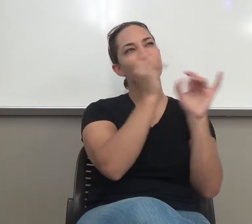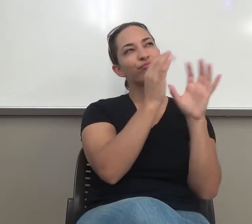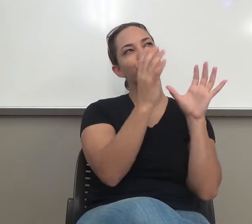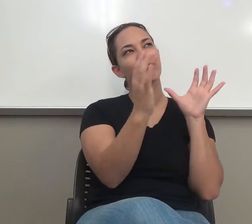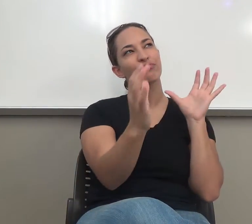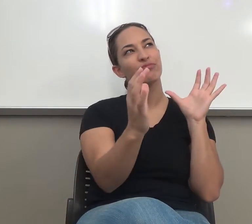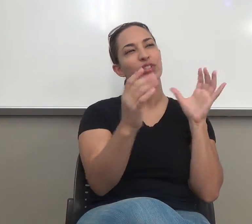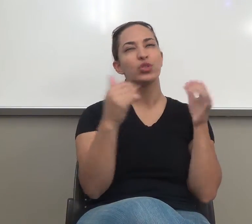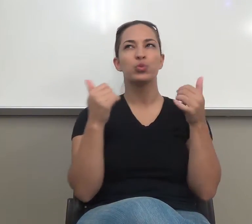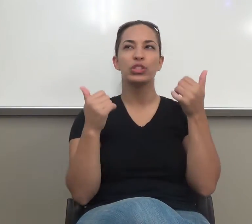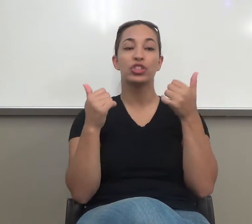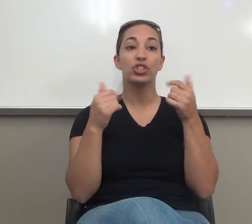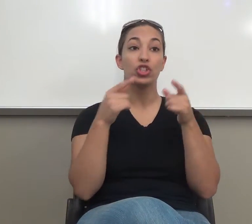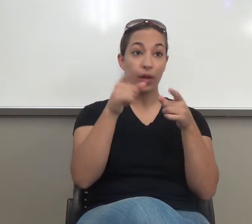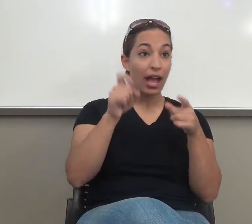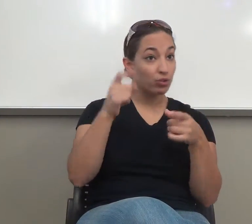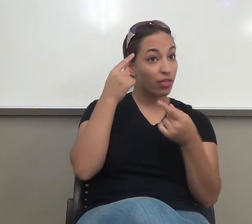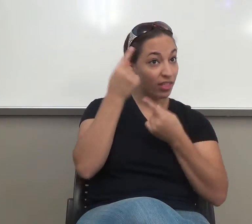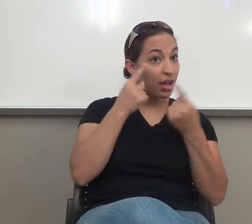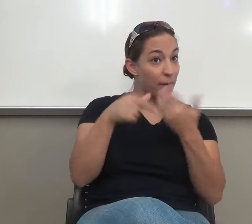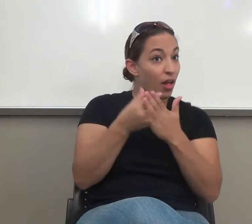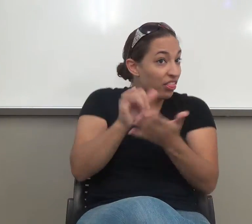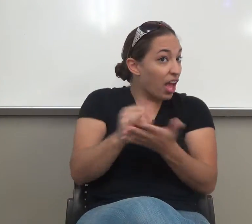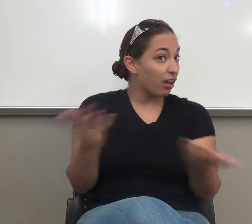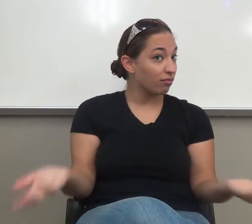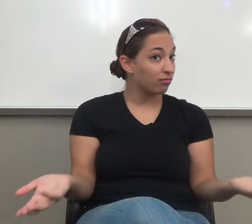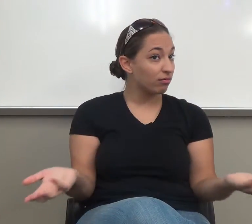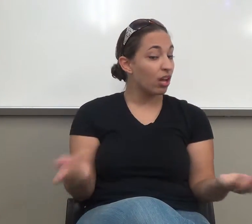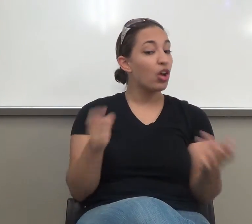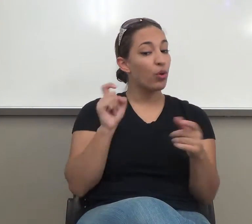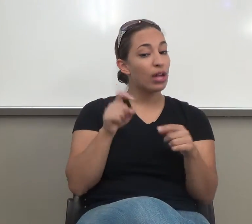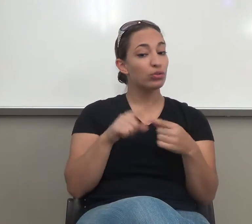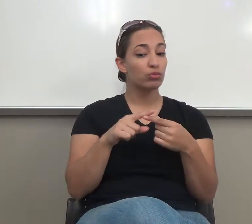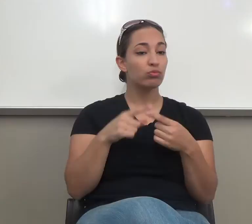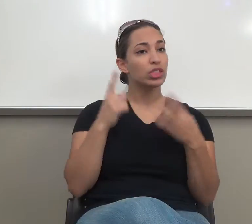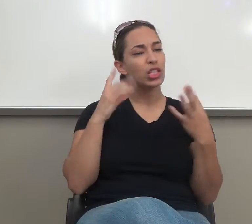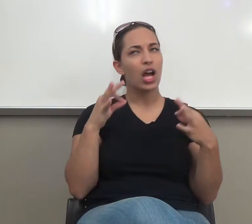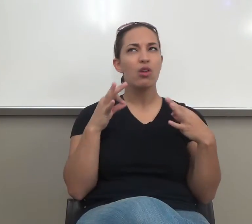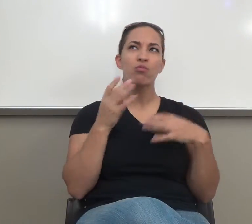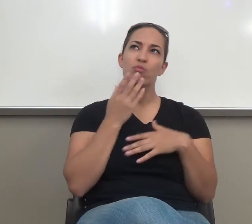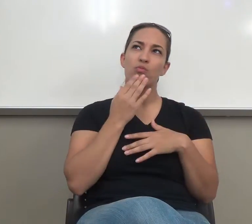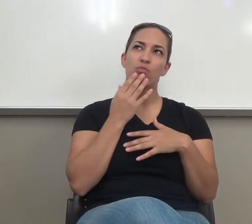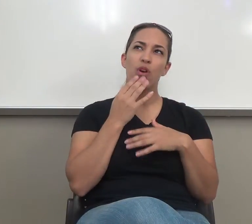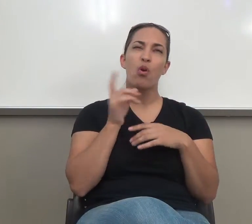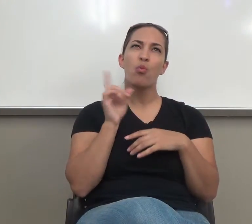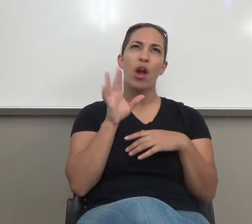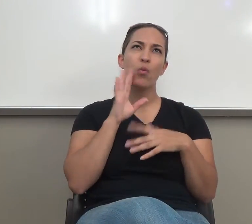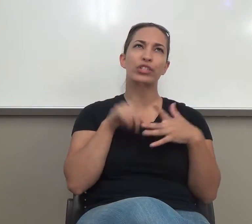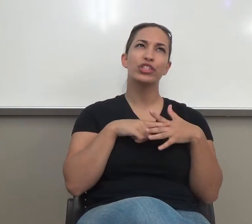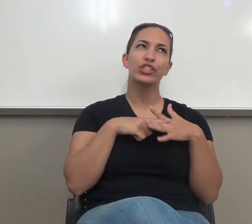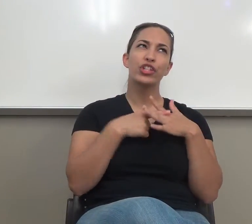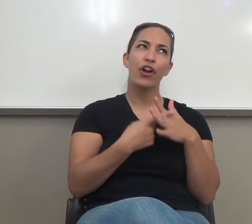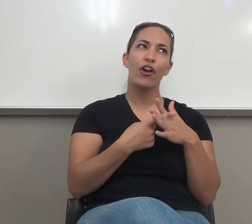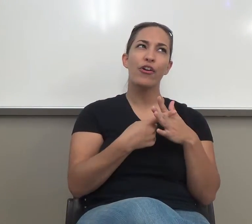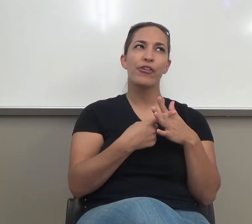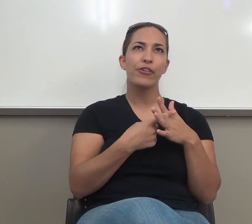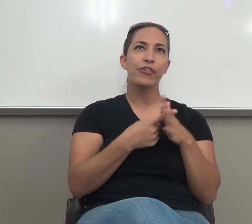You had to decide even subconsciously. had to think about, okay, where am I going to start this? If you